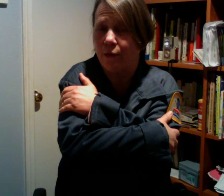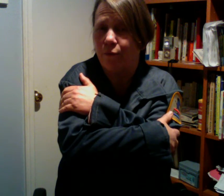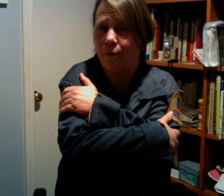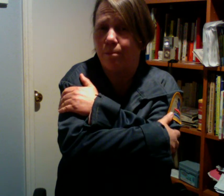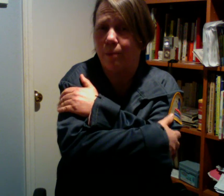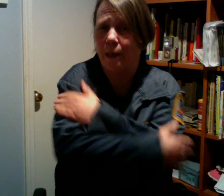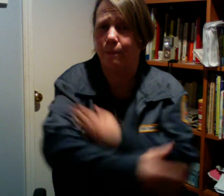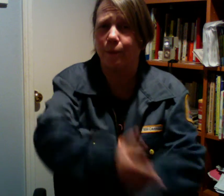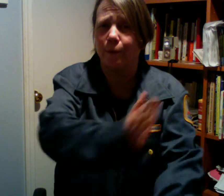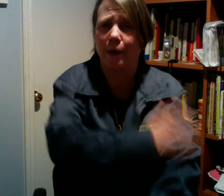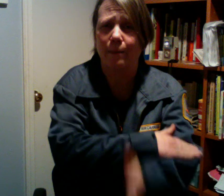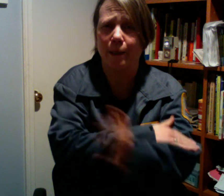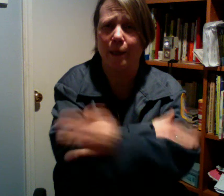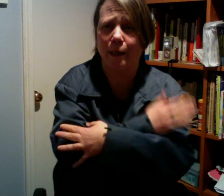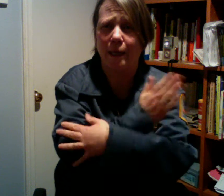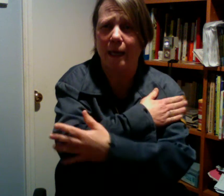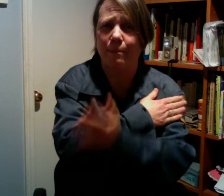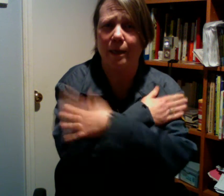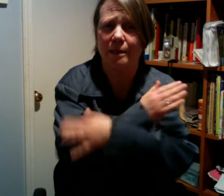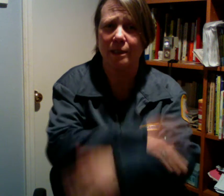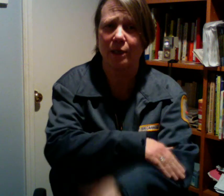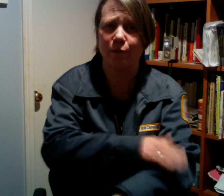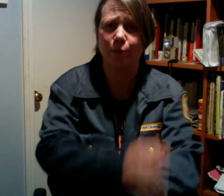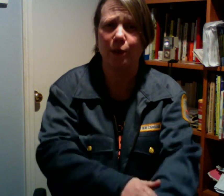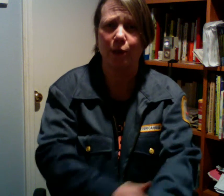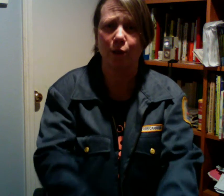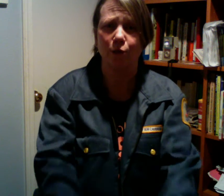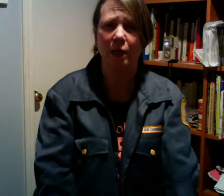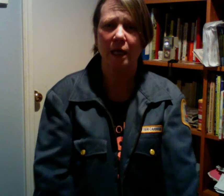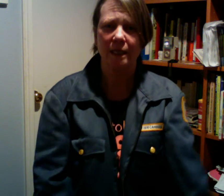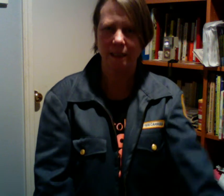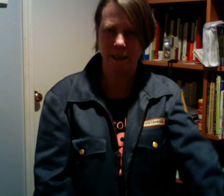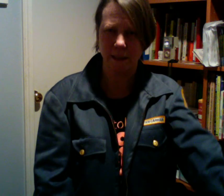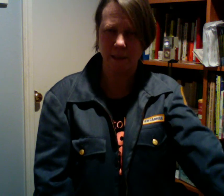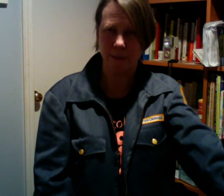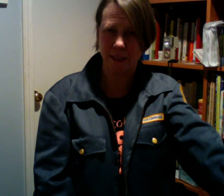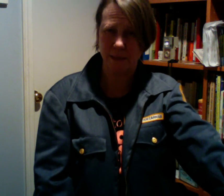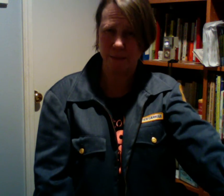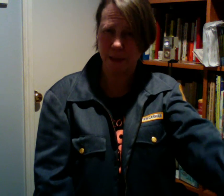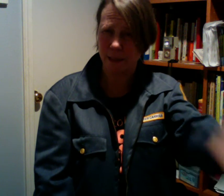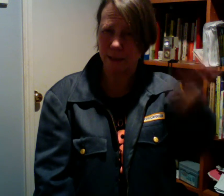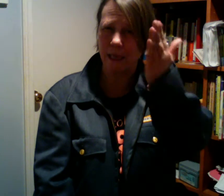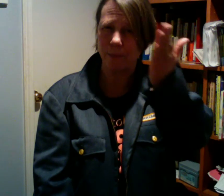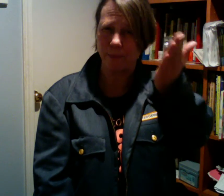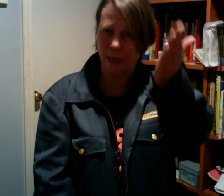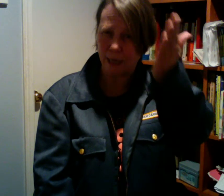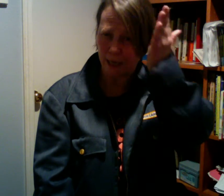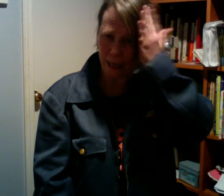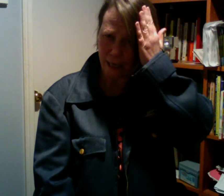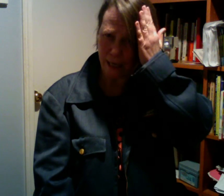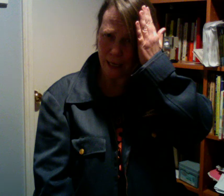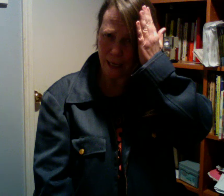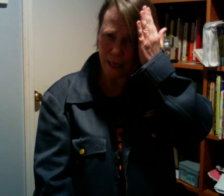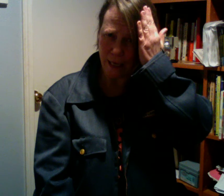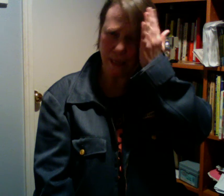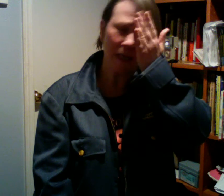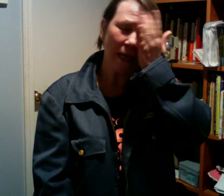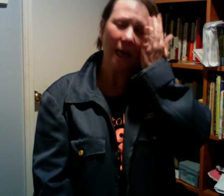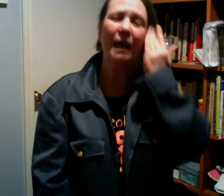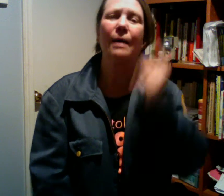in paper. I'm gonna dab myself with glue. Stick some stamps on top of my head. I'm